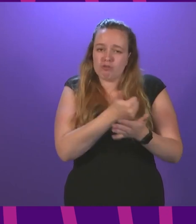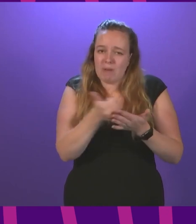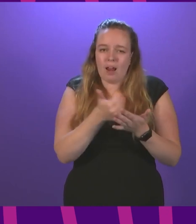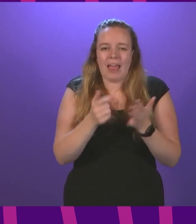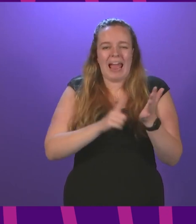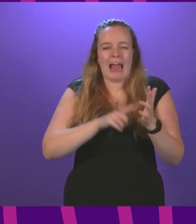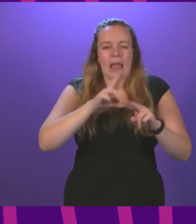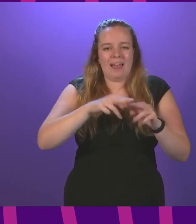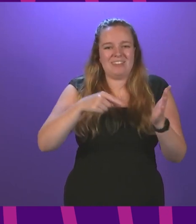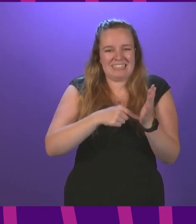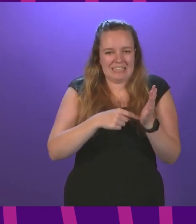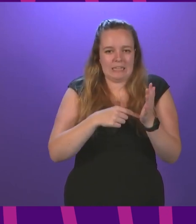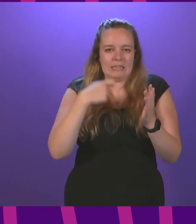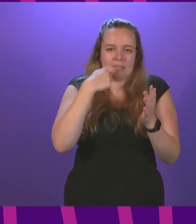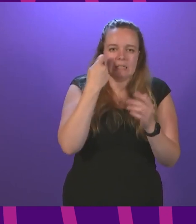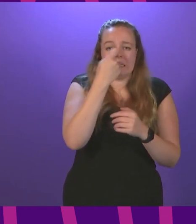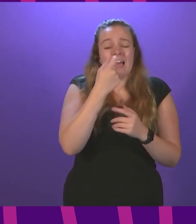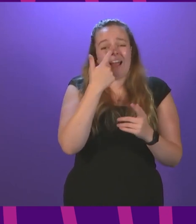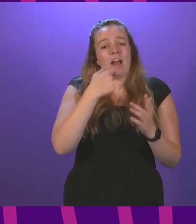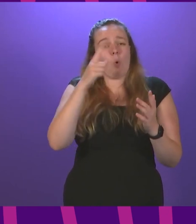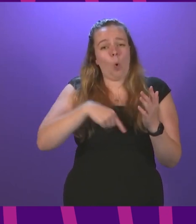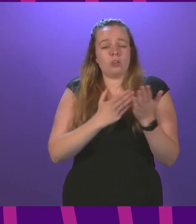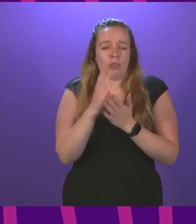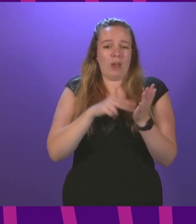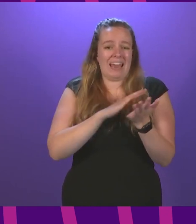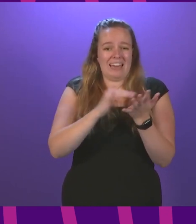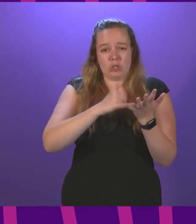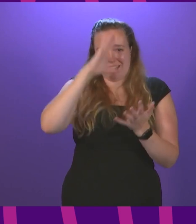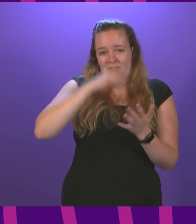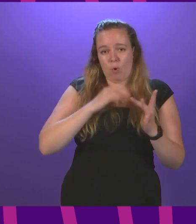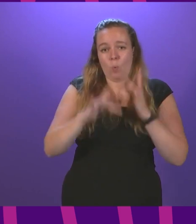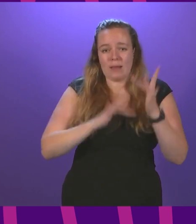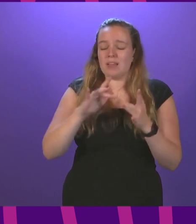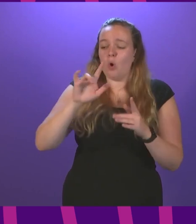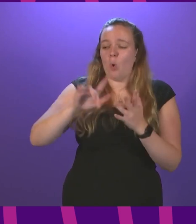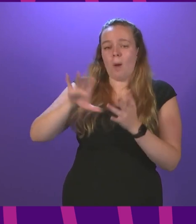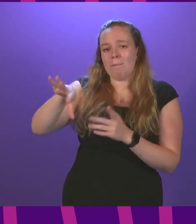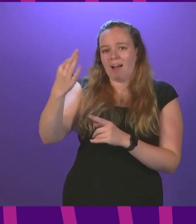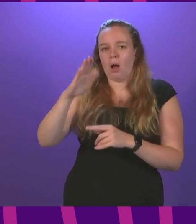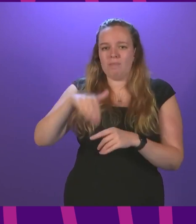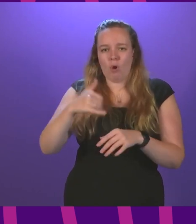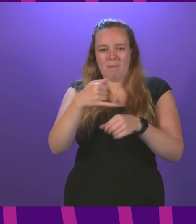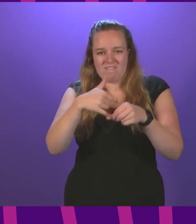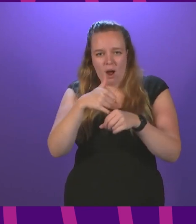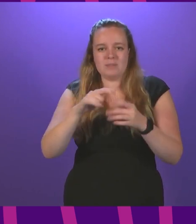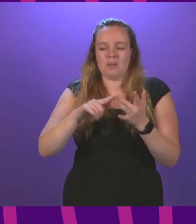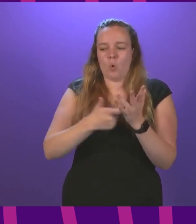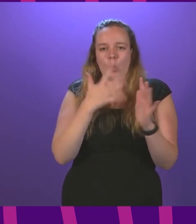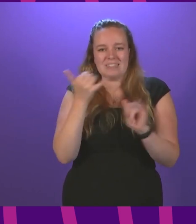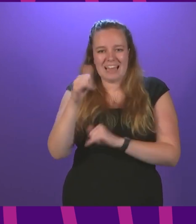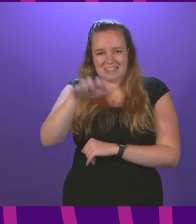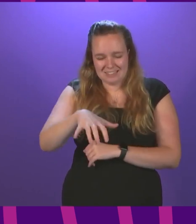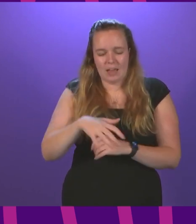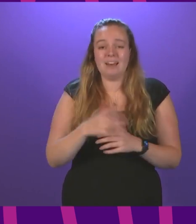lateral flow devices. These can be ordered through the NHS Informed website or collected from a local test site or pharmacy. If you test